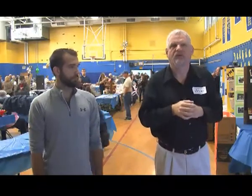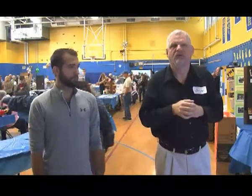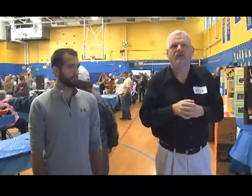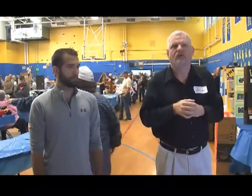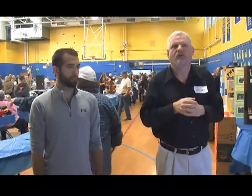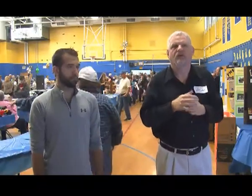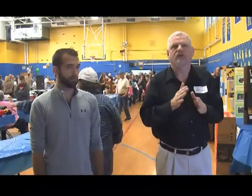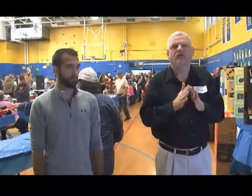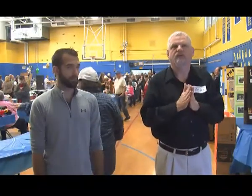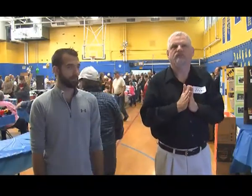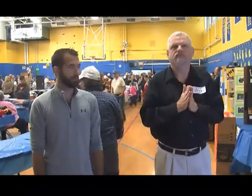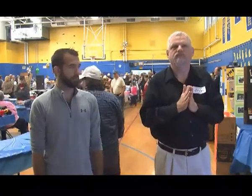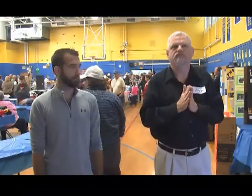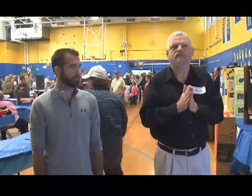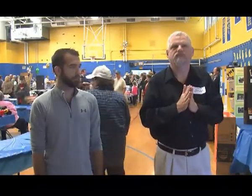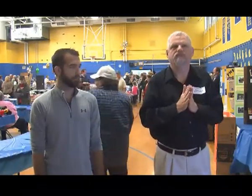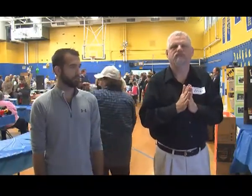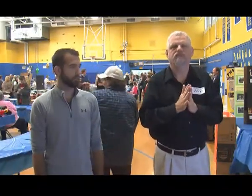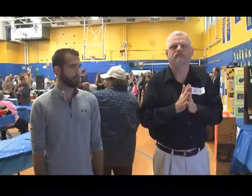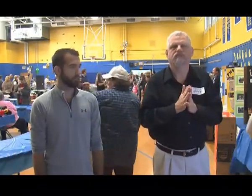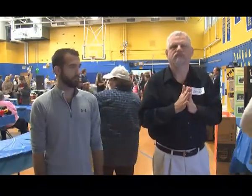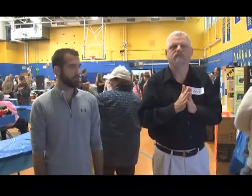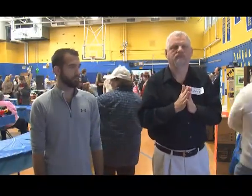And that's hosted in Augusta at the State House.